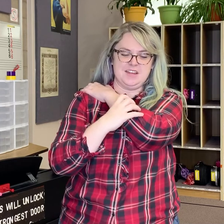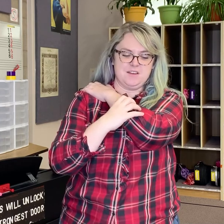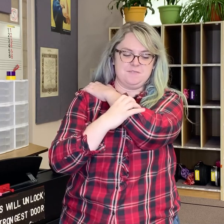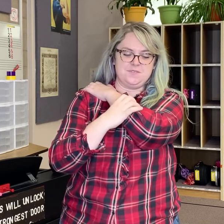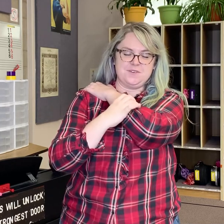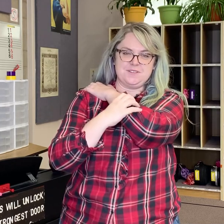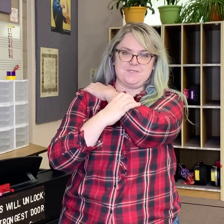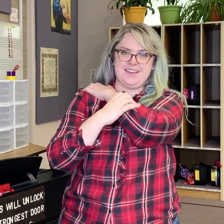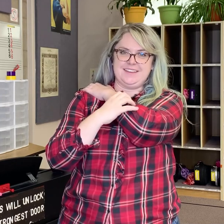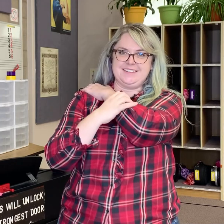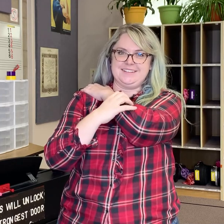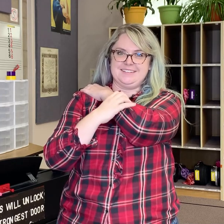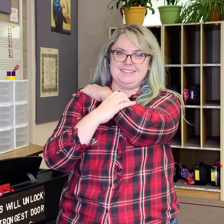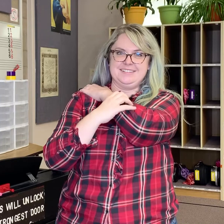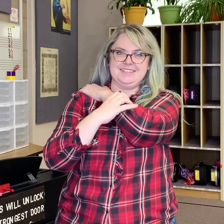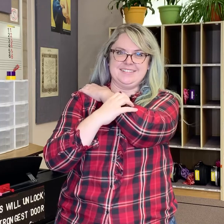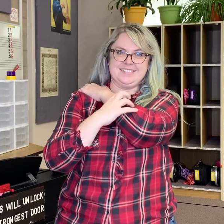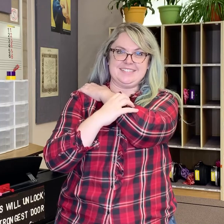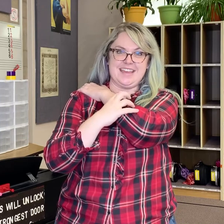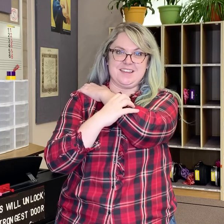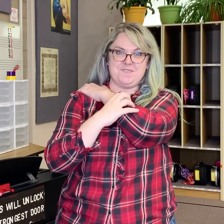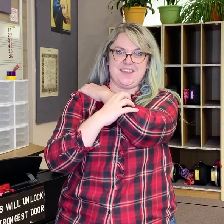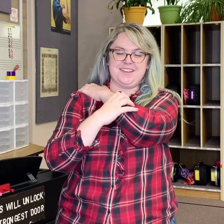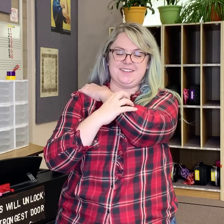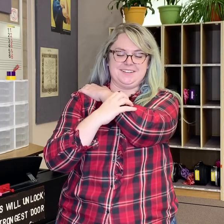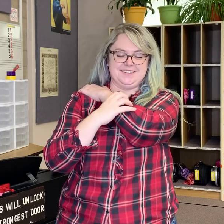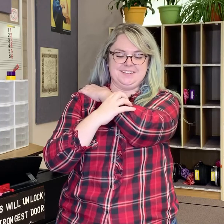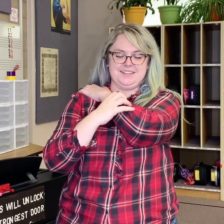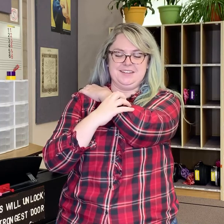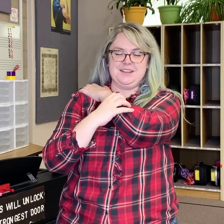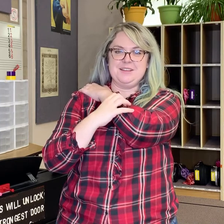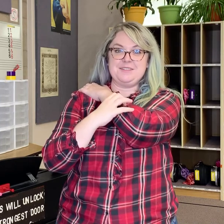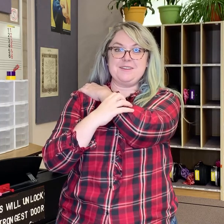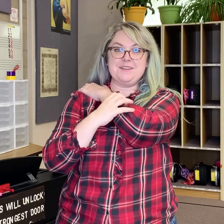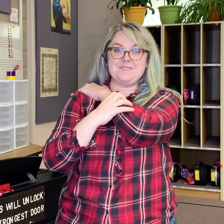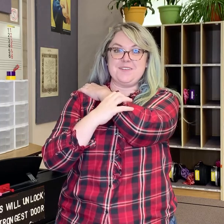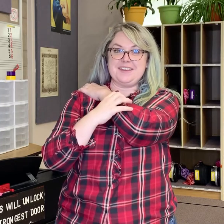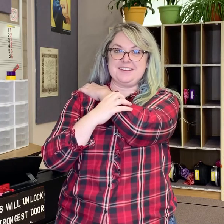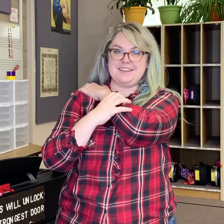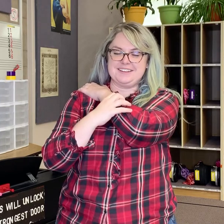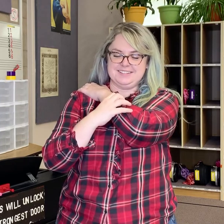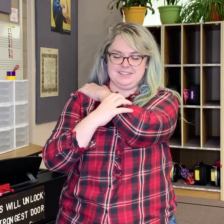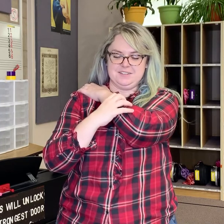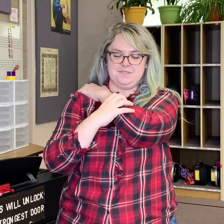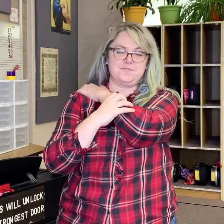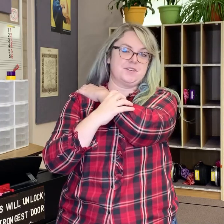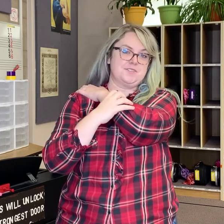fourth finger, second finger, third finger, third